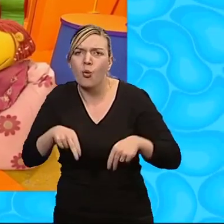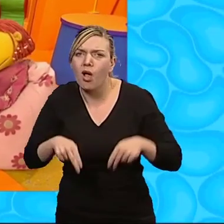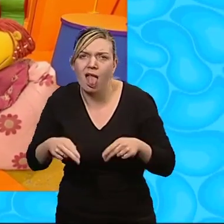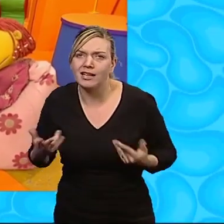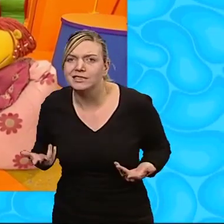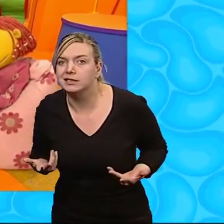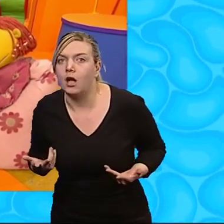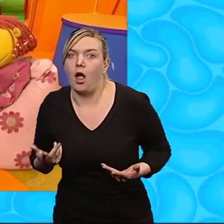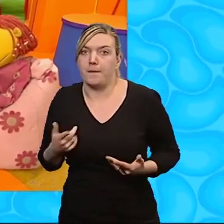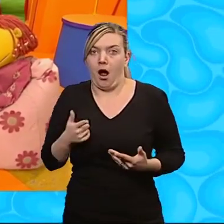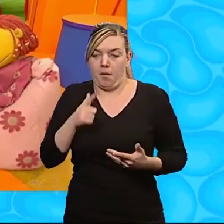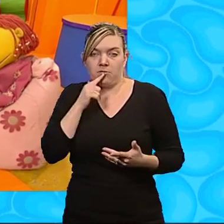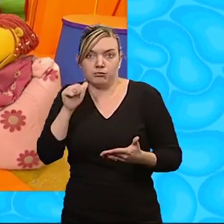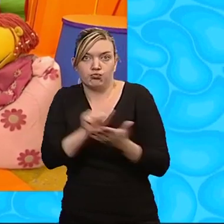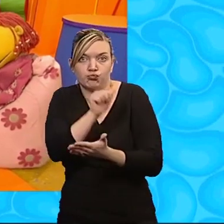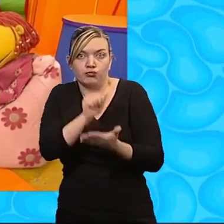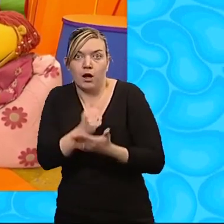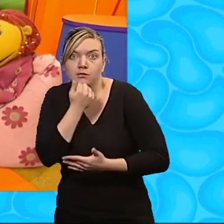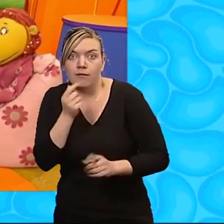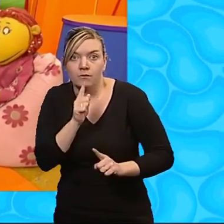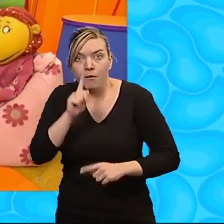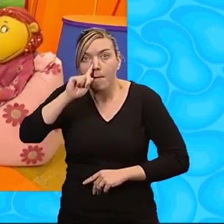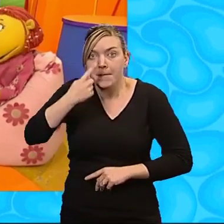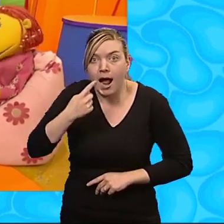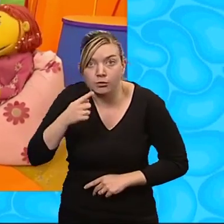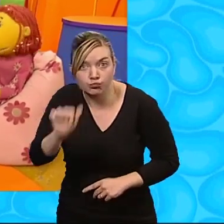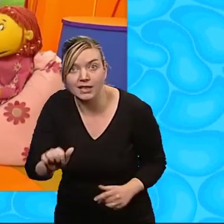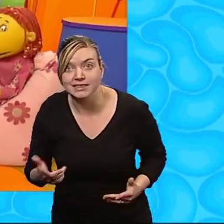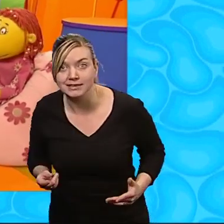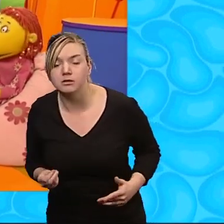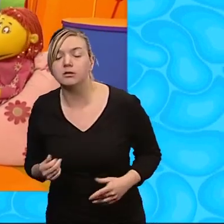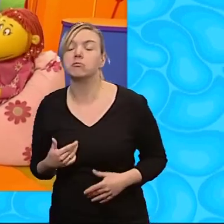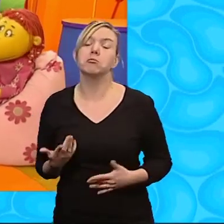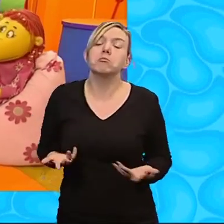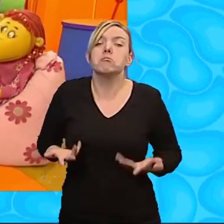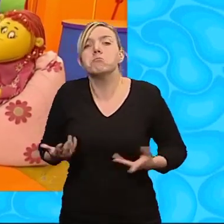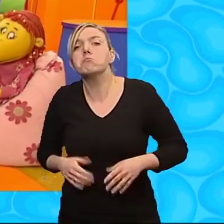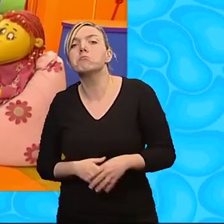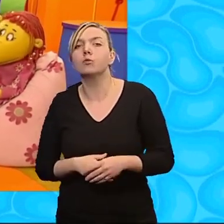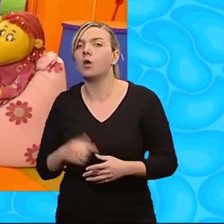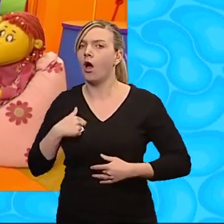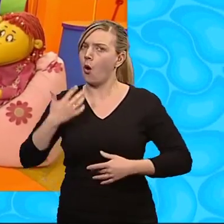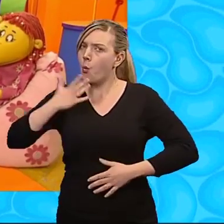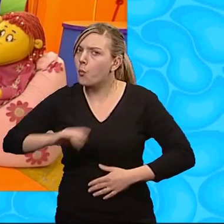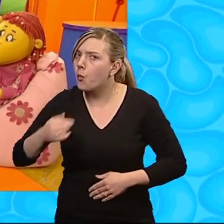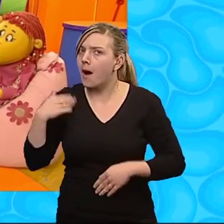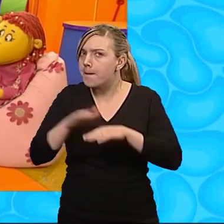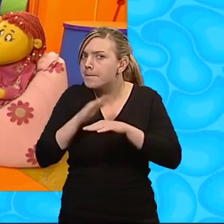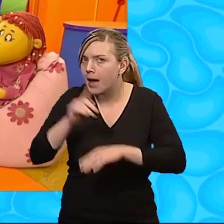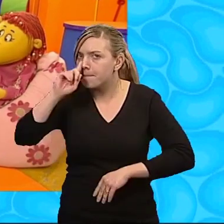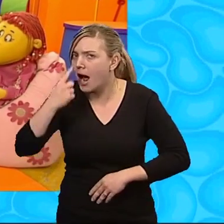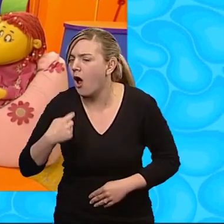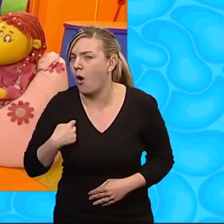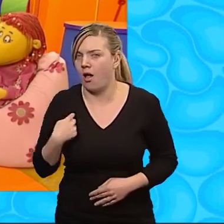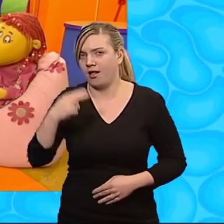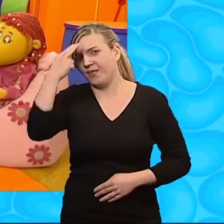Well, it'd be just the right size for a mouse to live in, wouldn't it? I suppose so. Yeah, I've always wanted a pet mouse. I'm going to call it,